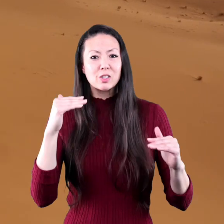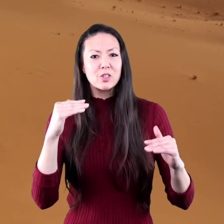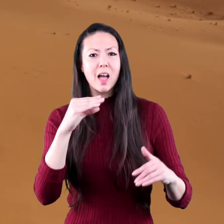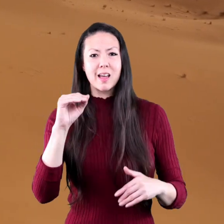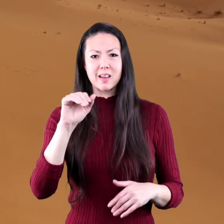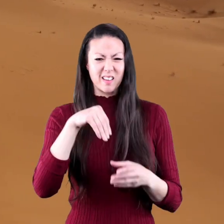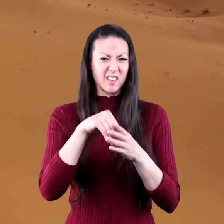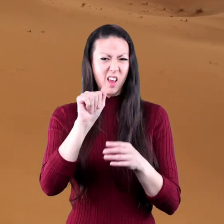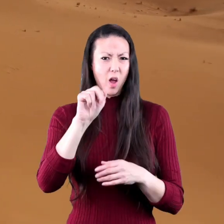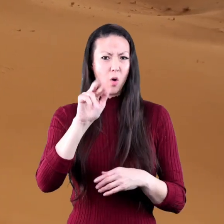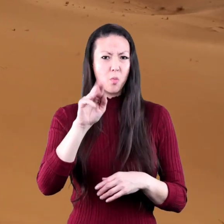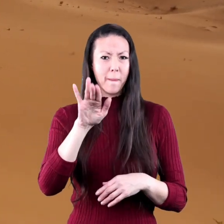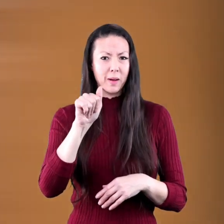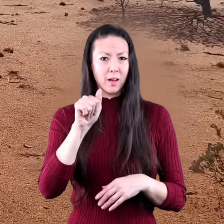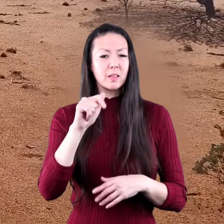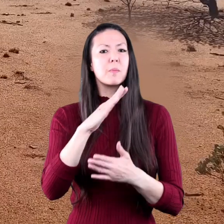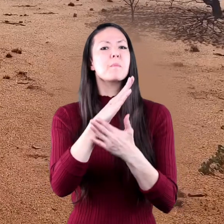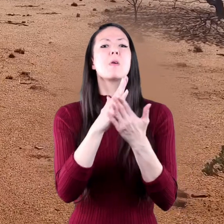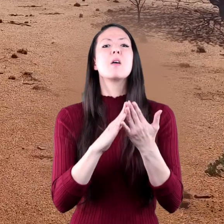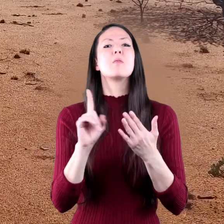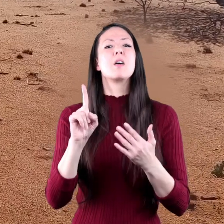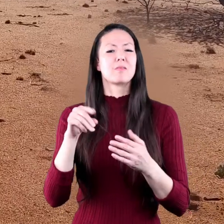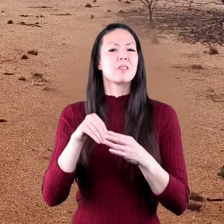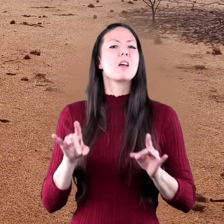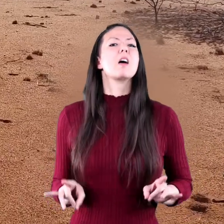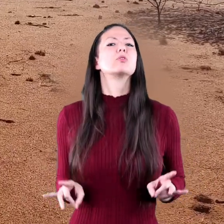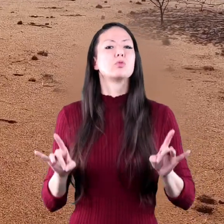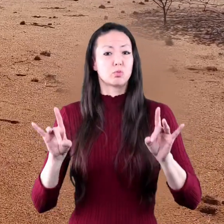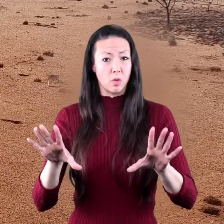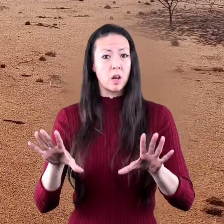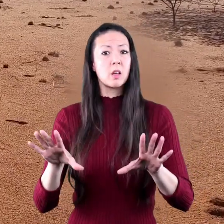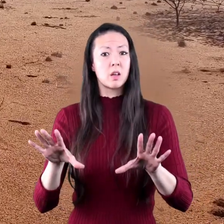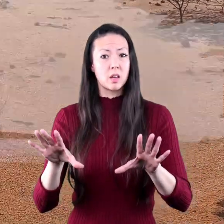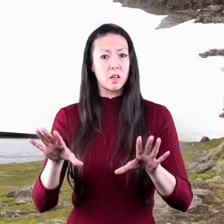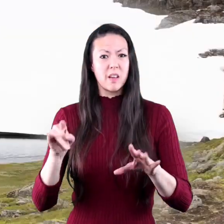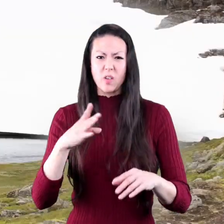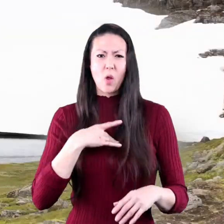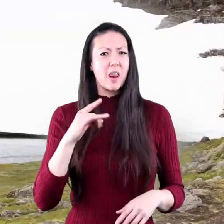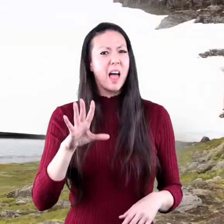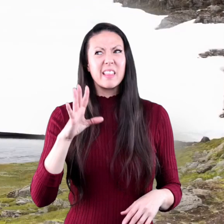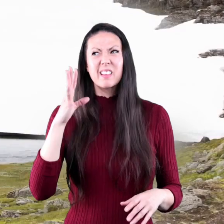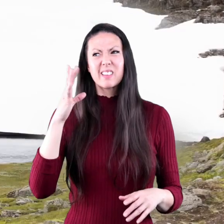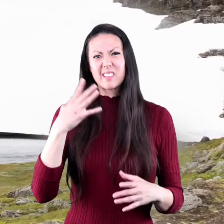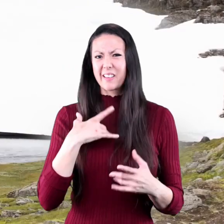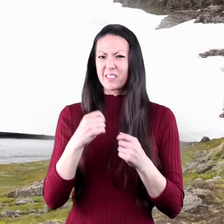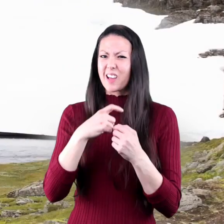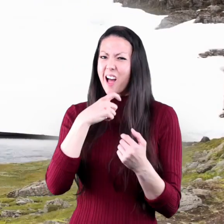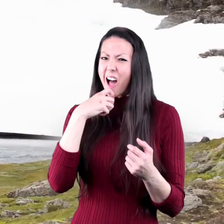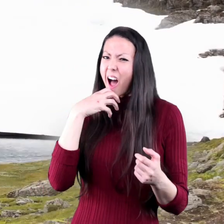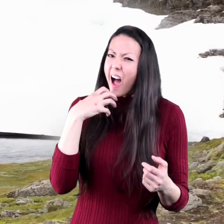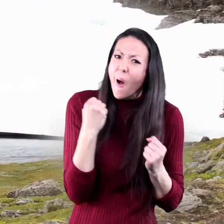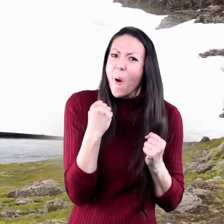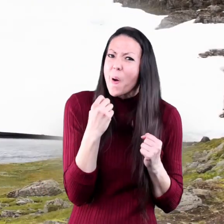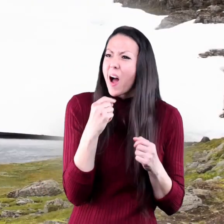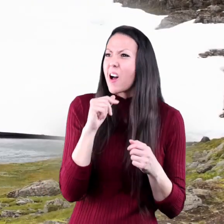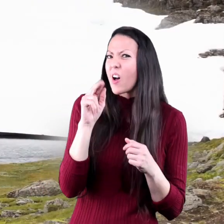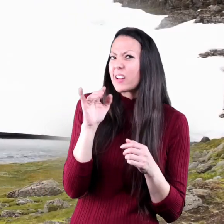in Arabia and in parts of Australia. If you don't like the idea of living in a very cold Arctic